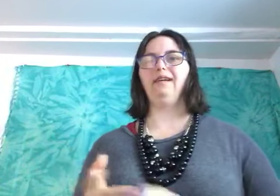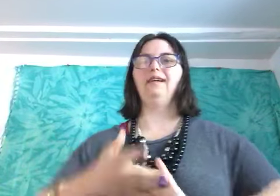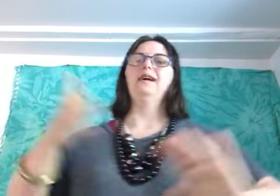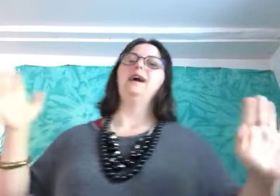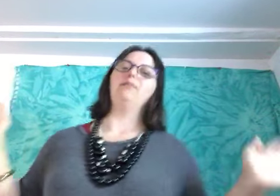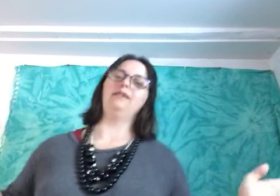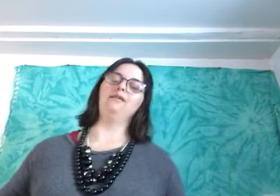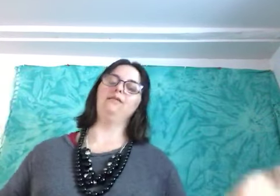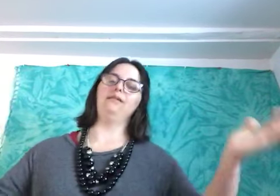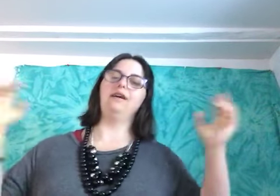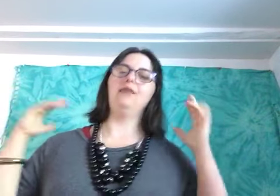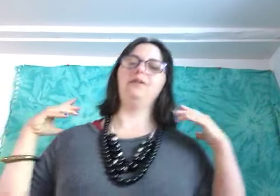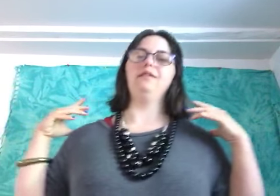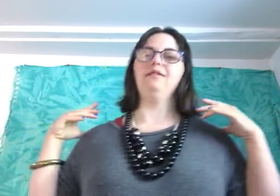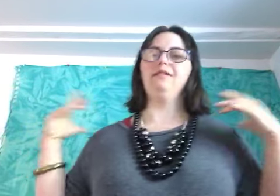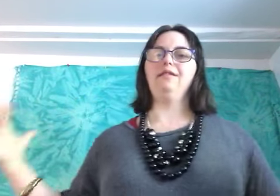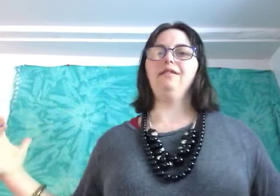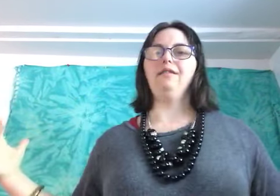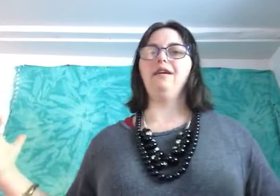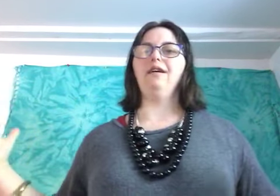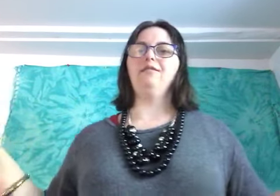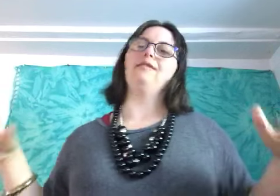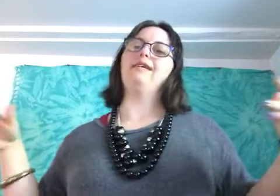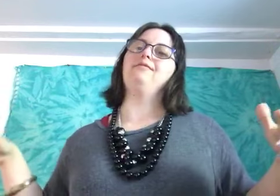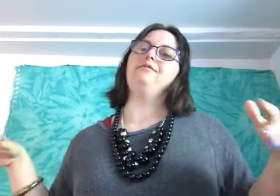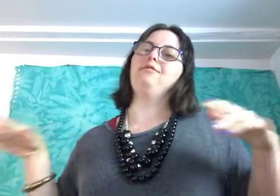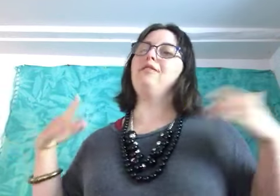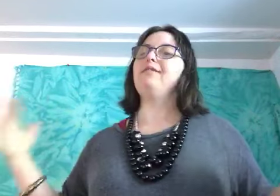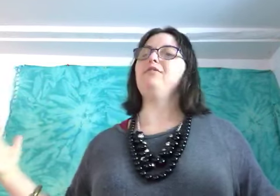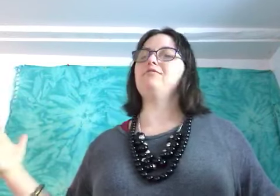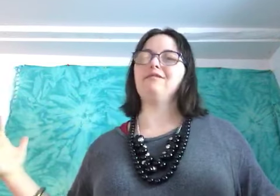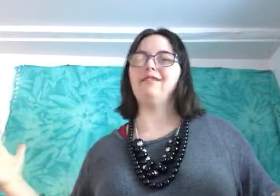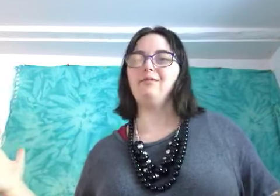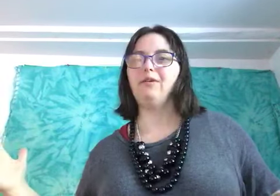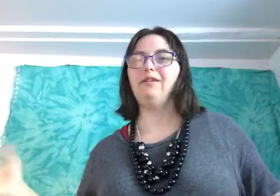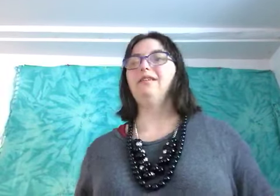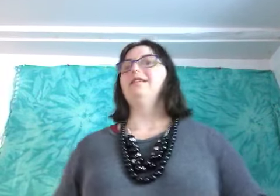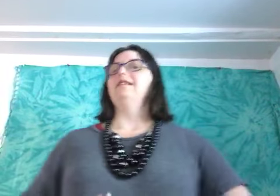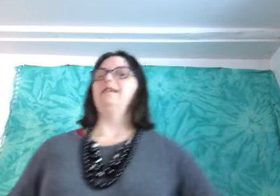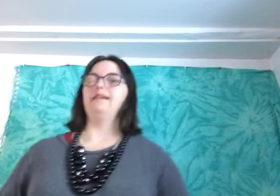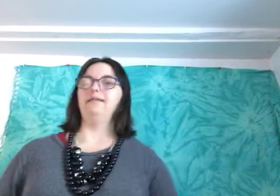but now uh but uh don't get don't get too stressed out about it uh